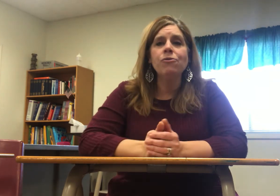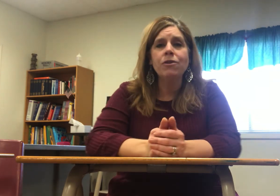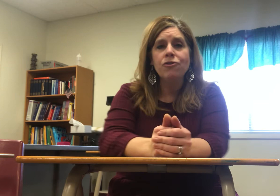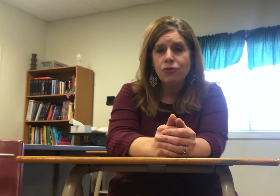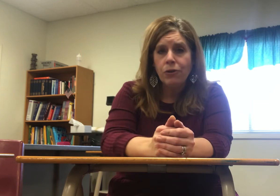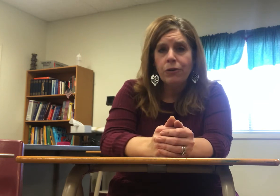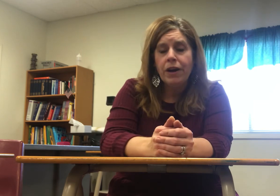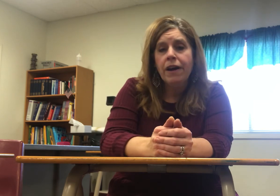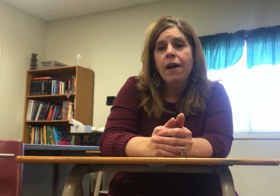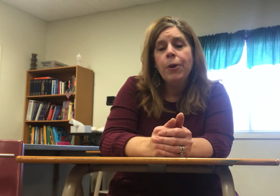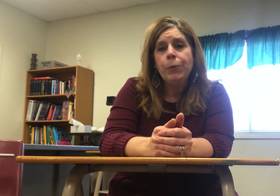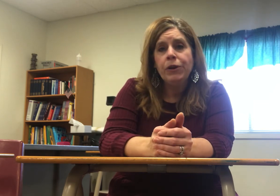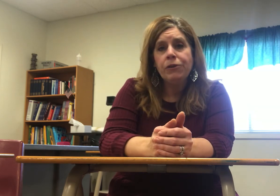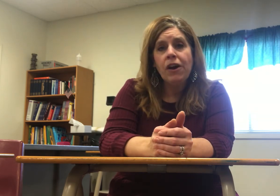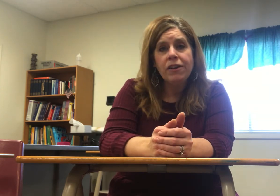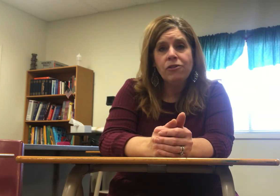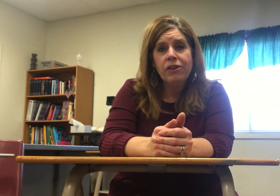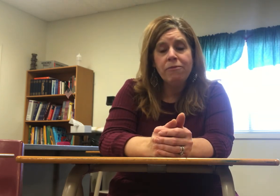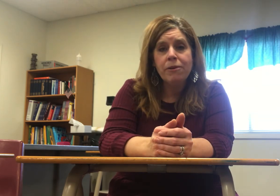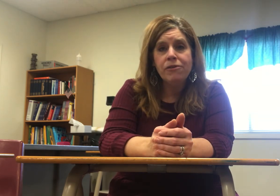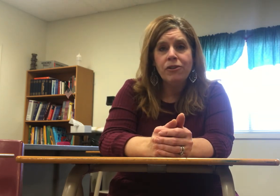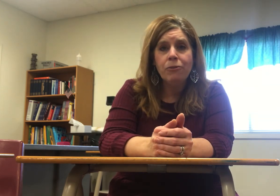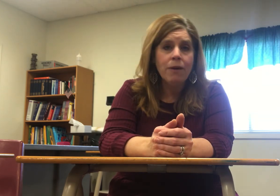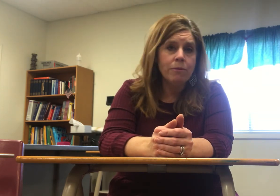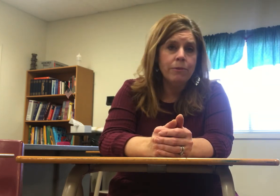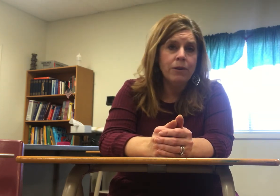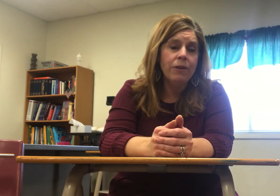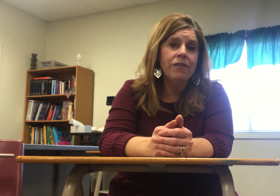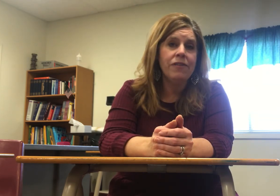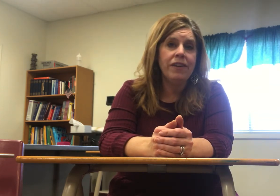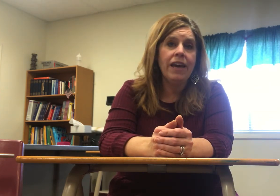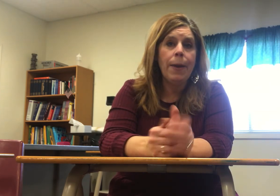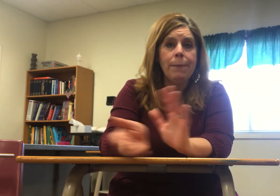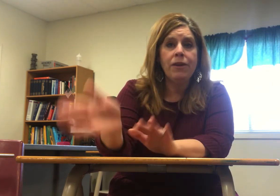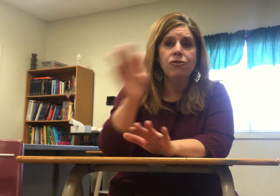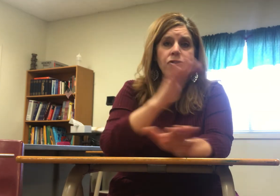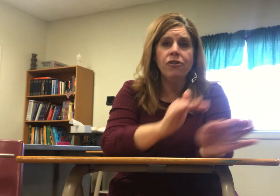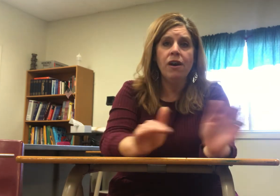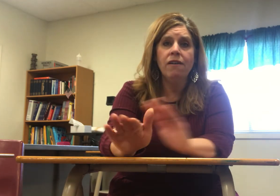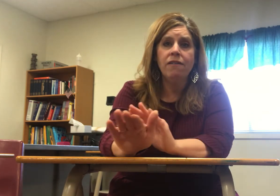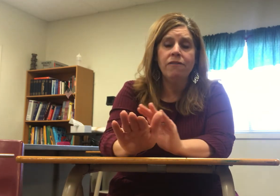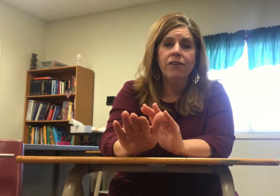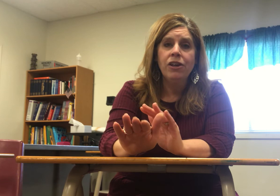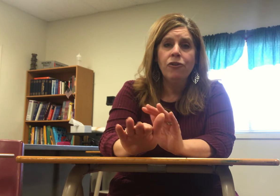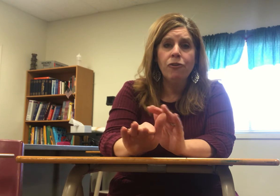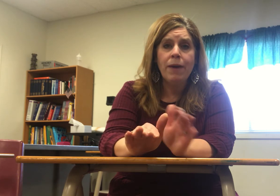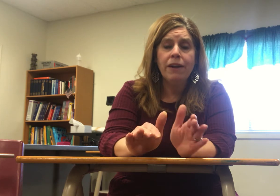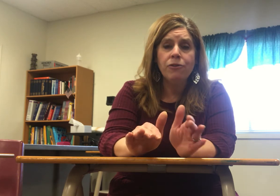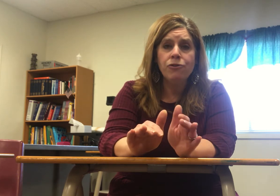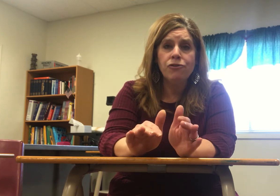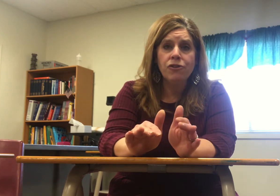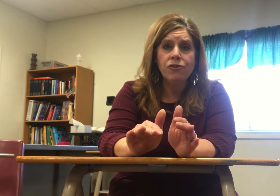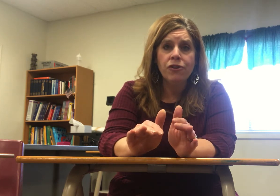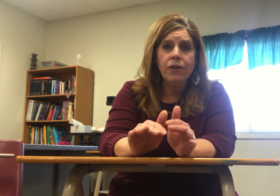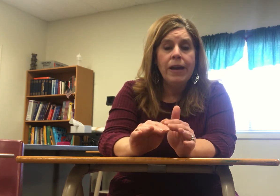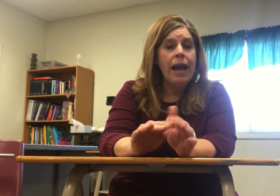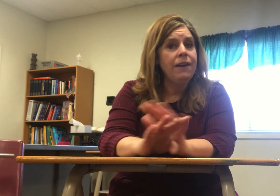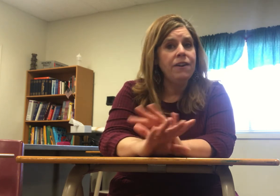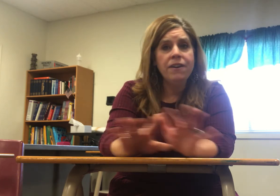wanted to show you that when you're talking to a deaf person you're probably going to see a mixture of grammatical structure and none of